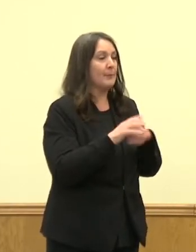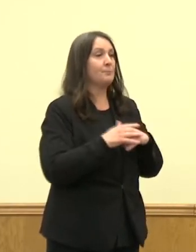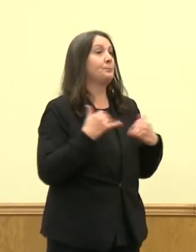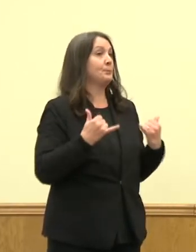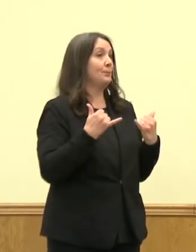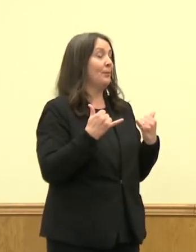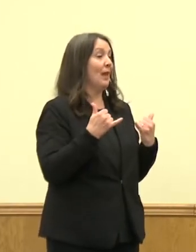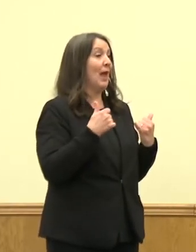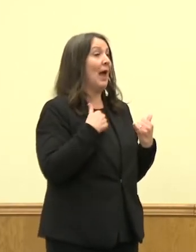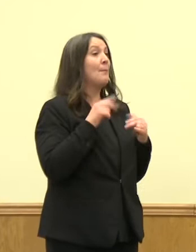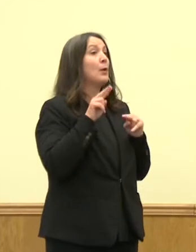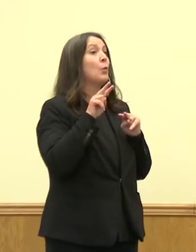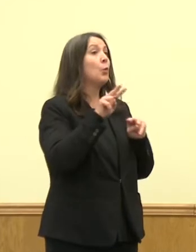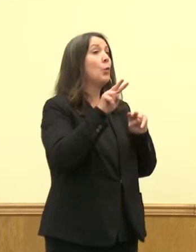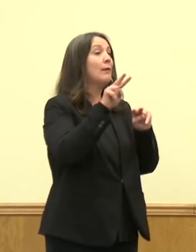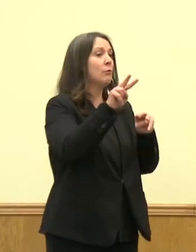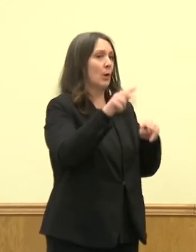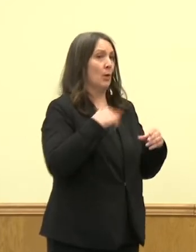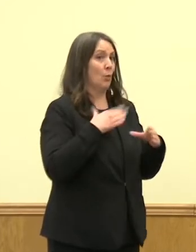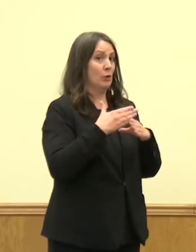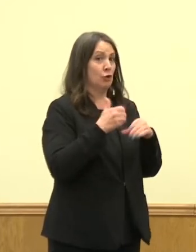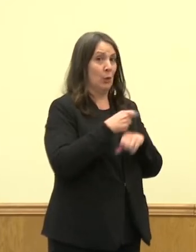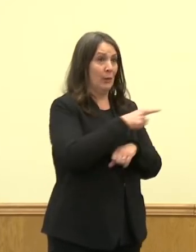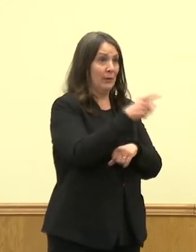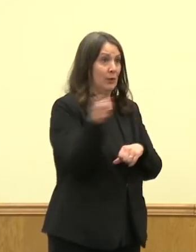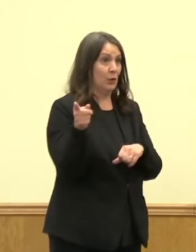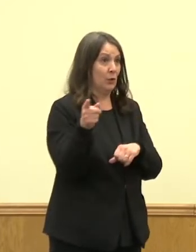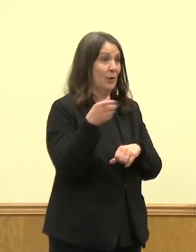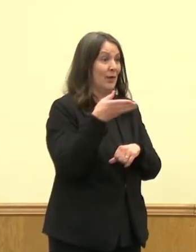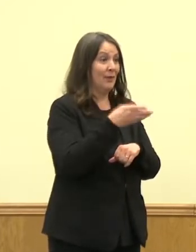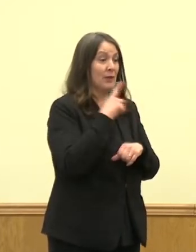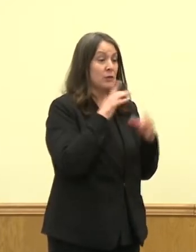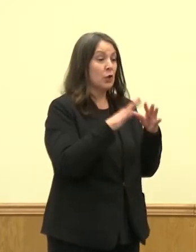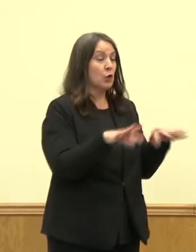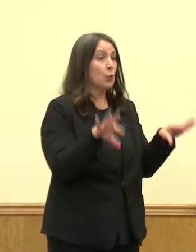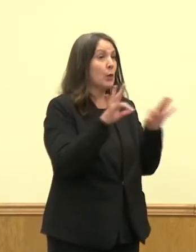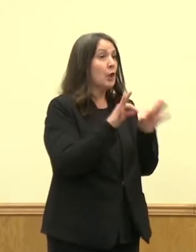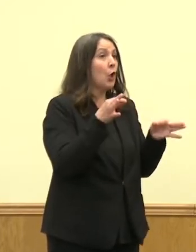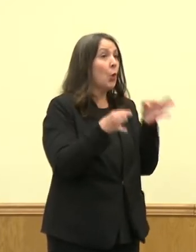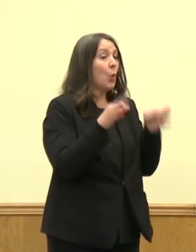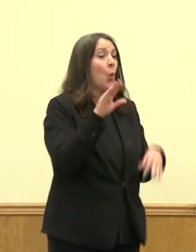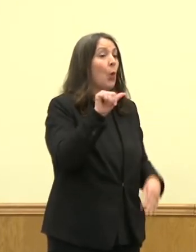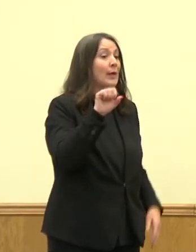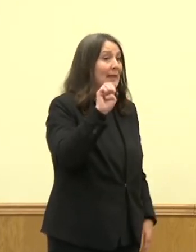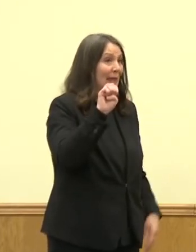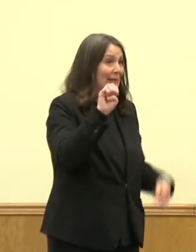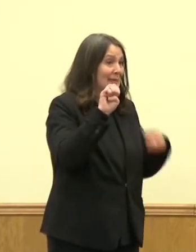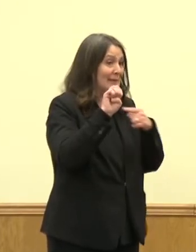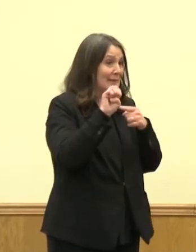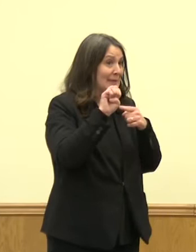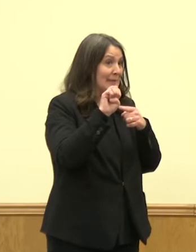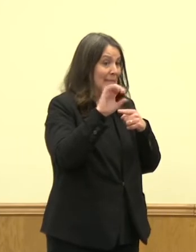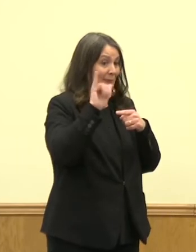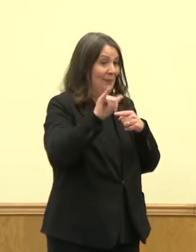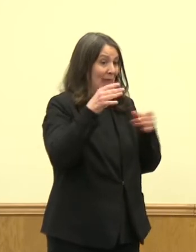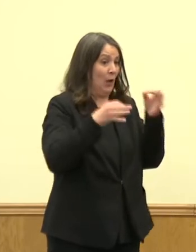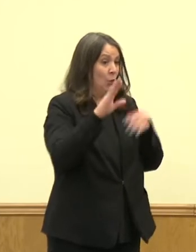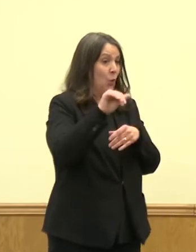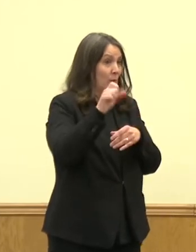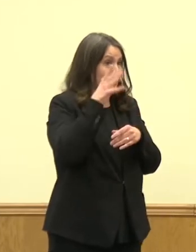couple messages that I would like to share are, there is a critical court case that is to be decided this Friday,